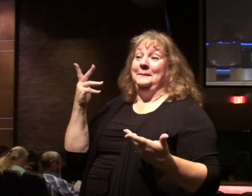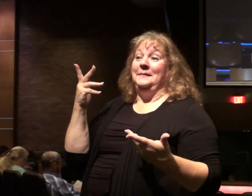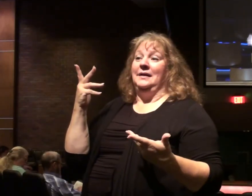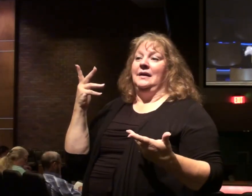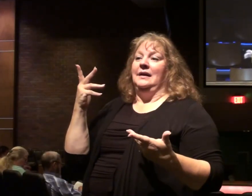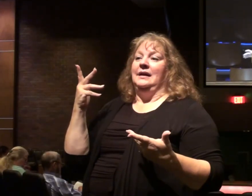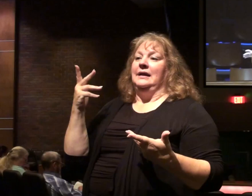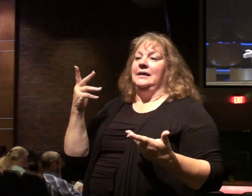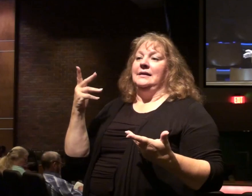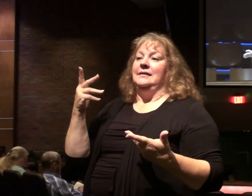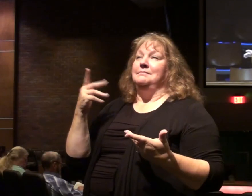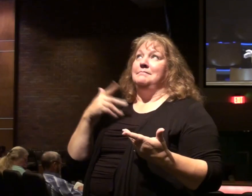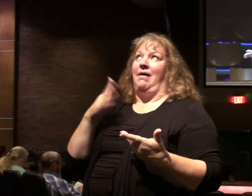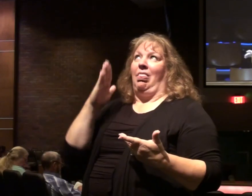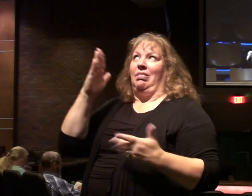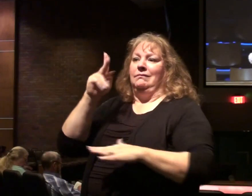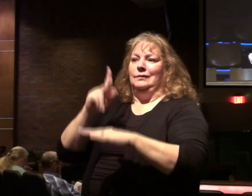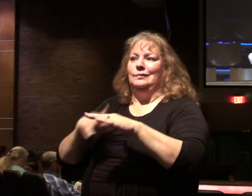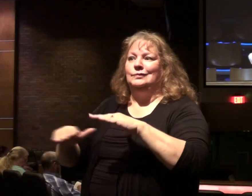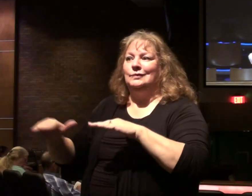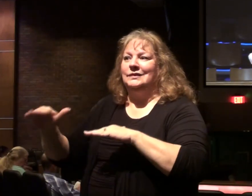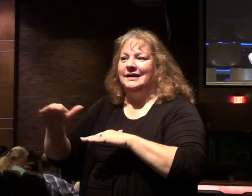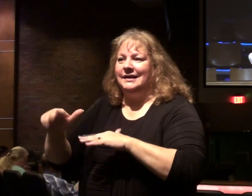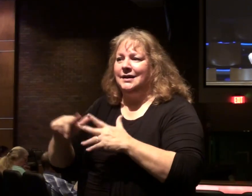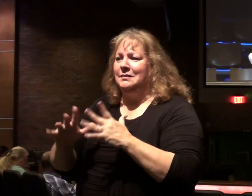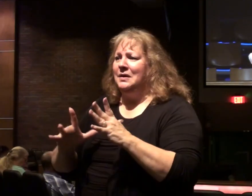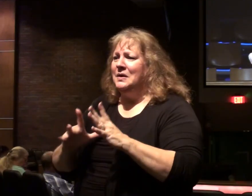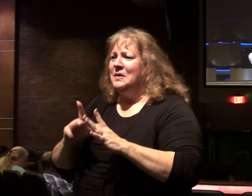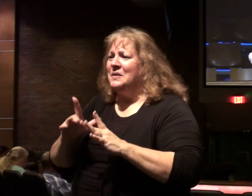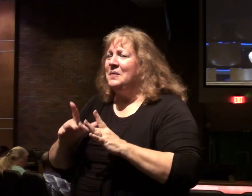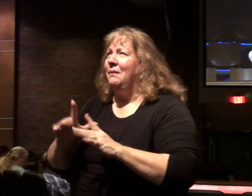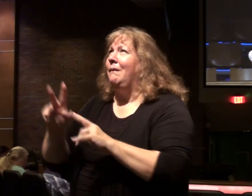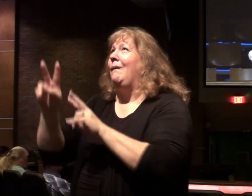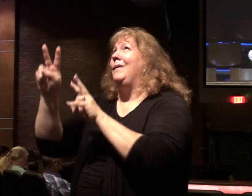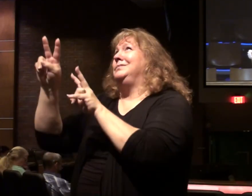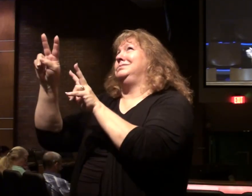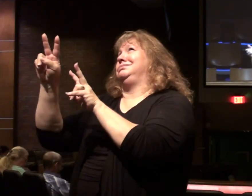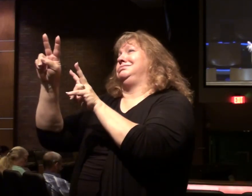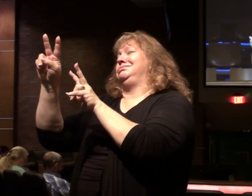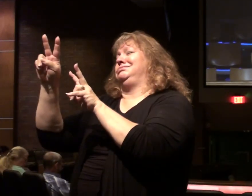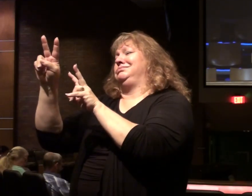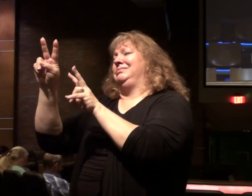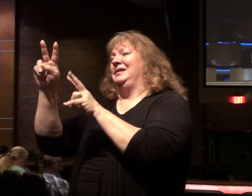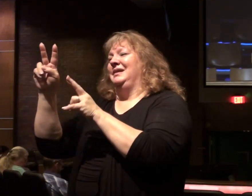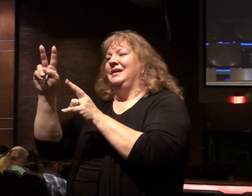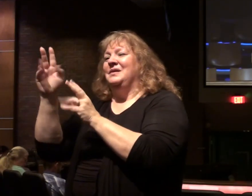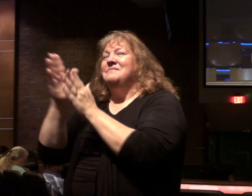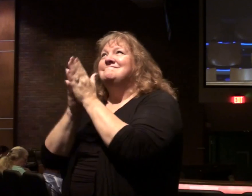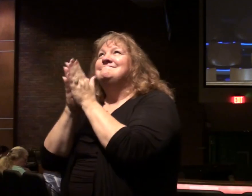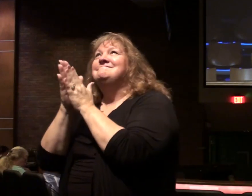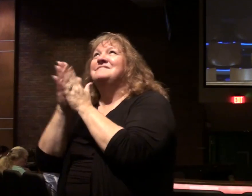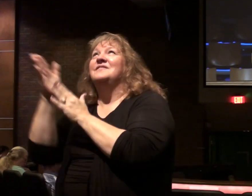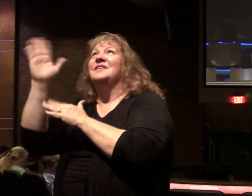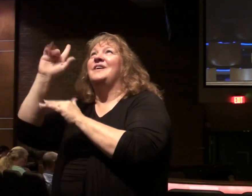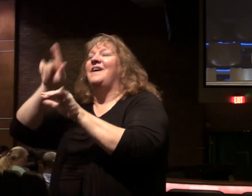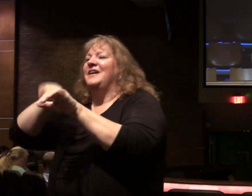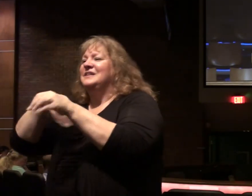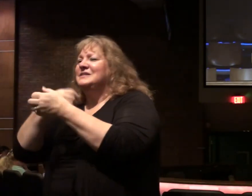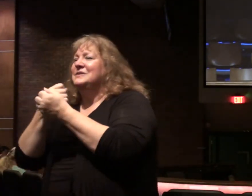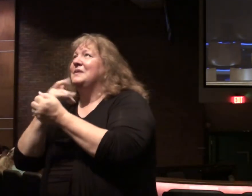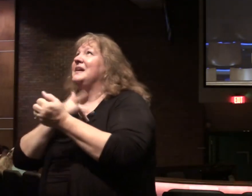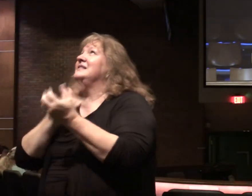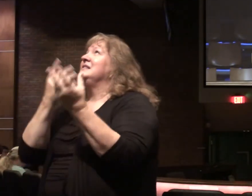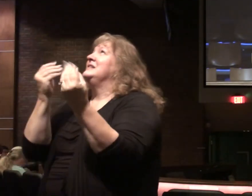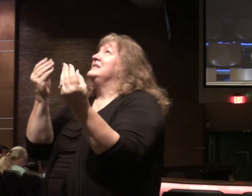But we have the coming kingdom. We have glory to look forward to. We can look forward to God's grace, His